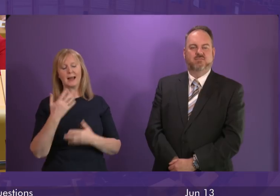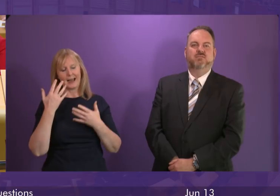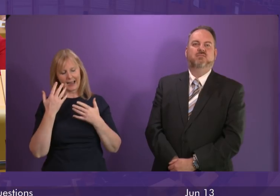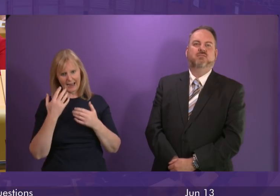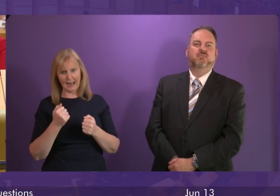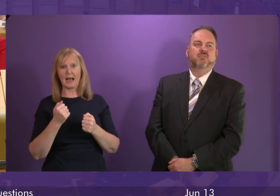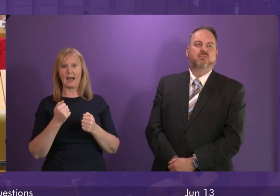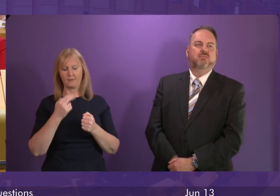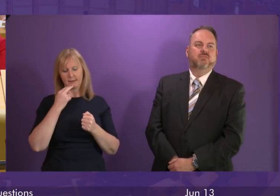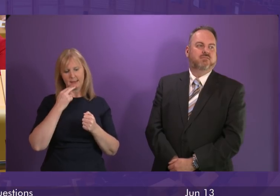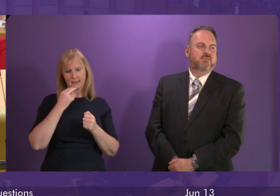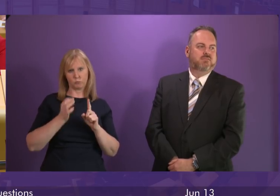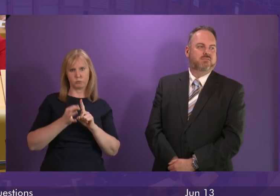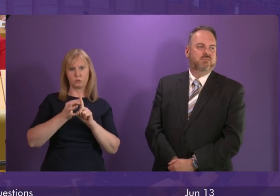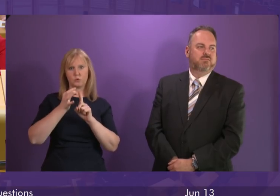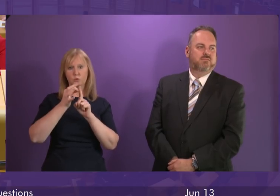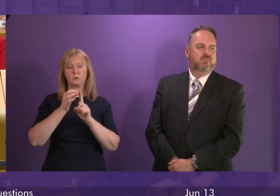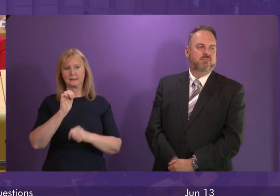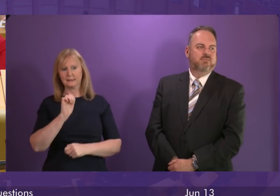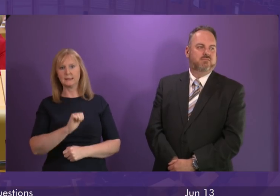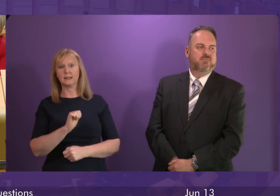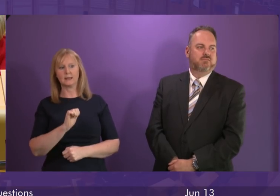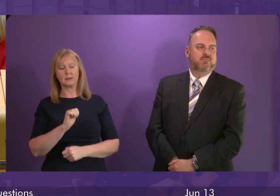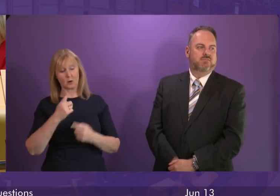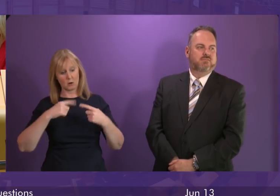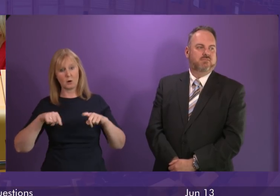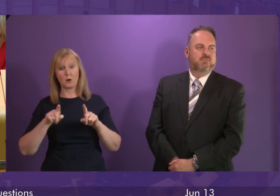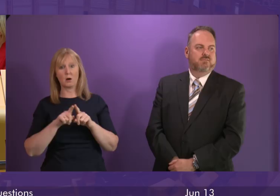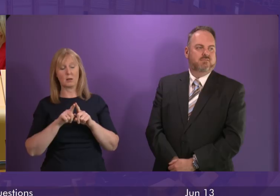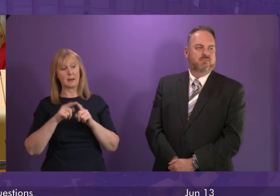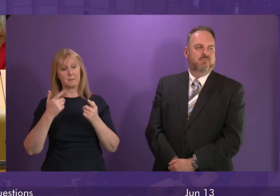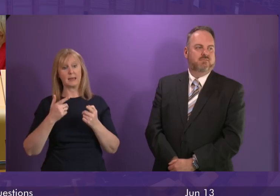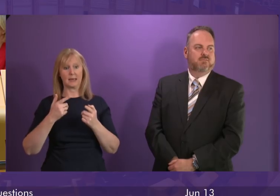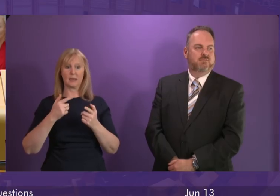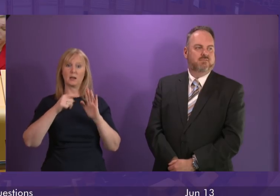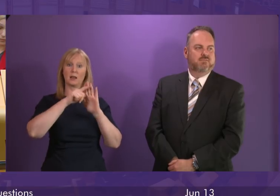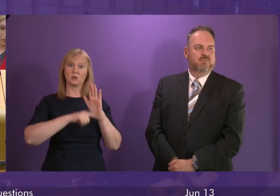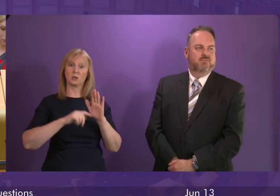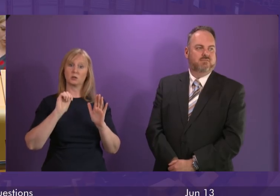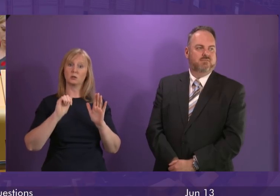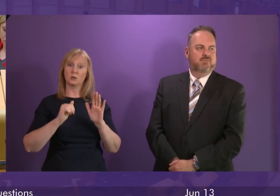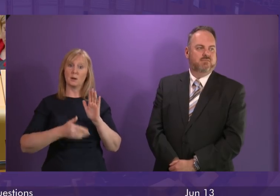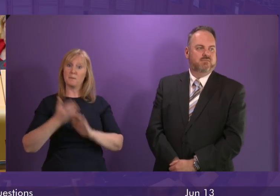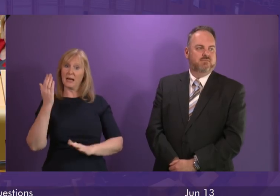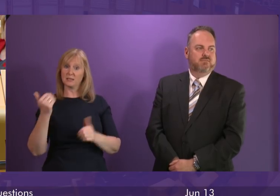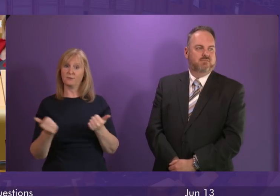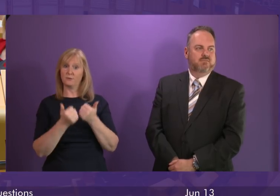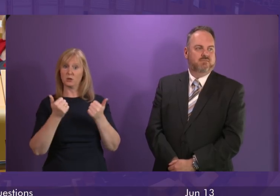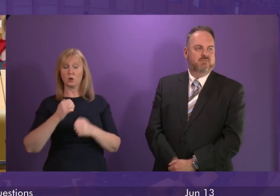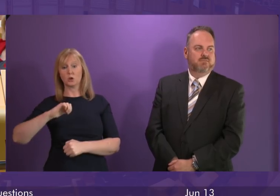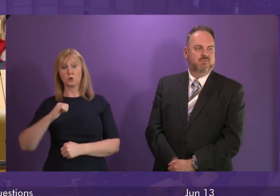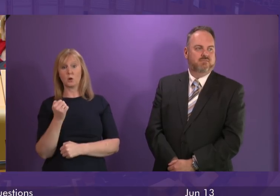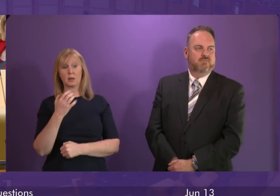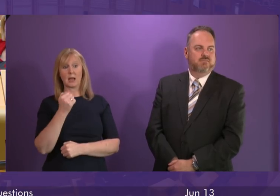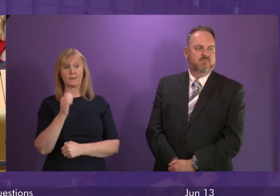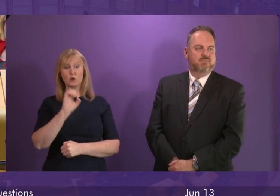all of us have work to do, that's why we have passed this piece of legislation. Scotland is amongst only a handful of European